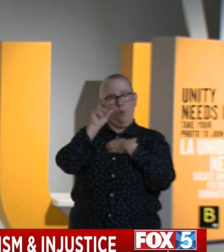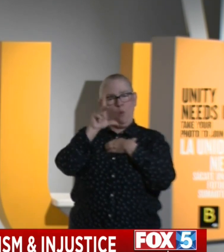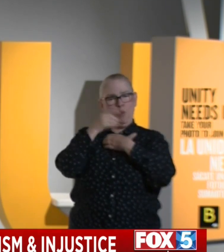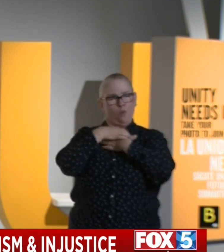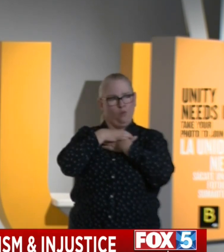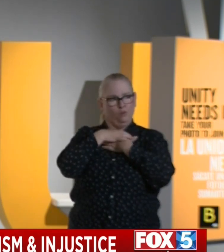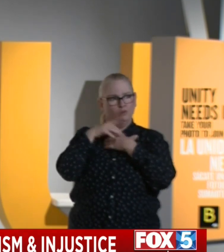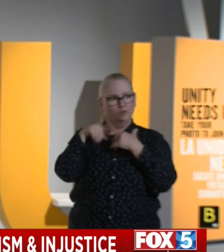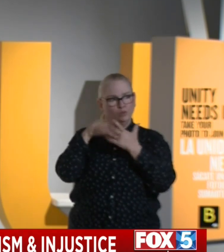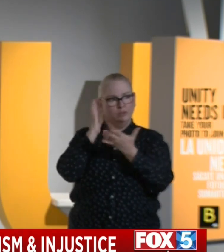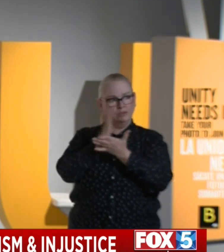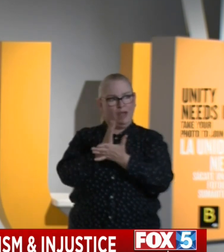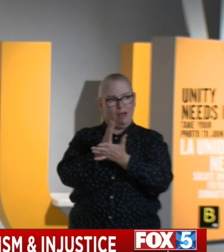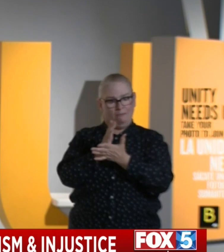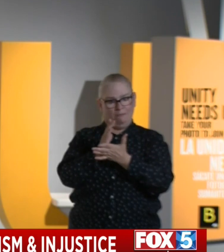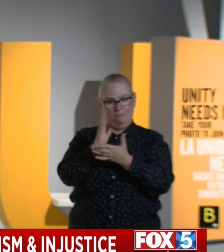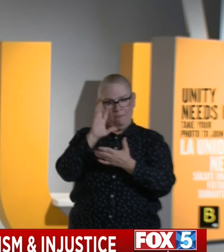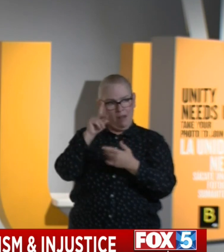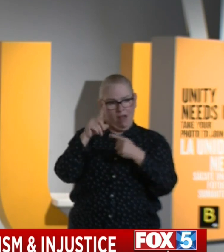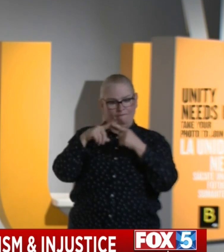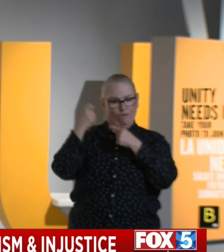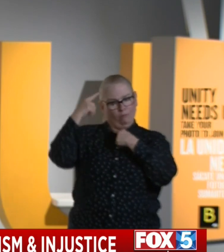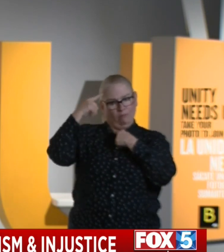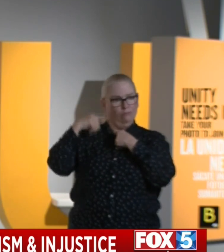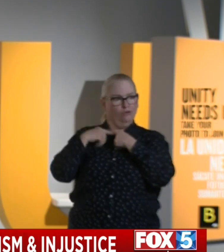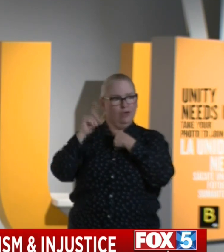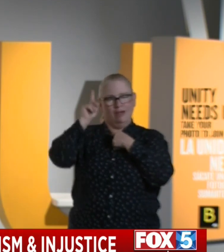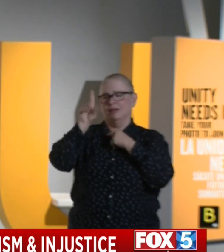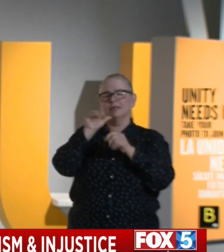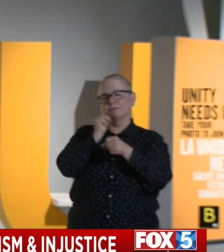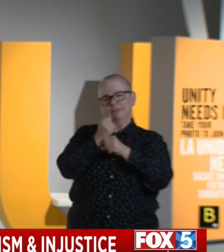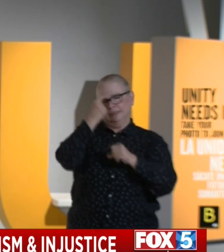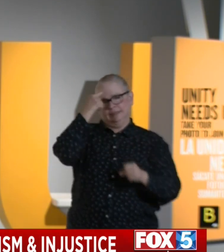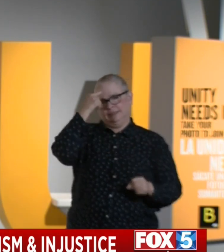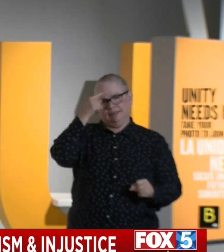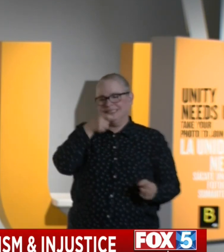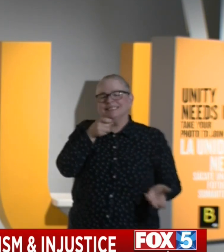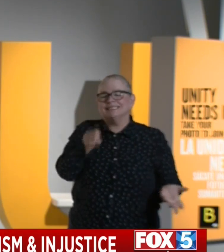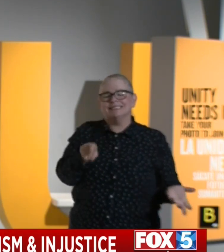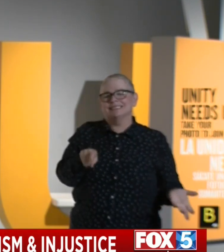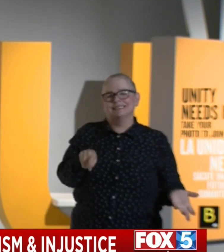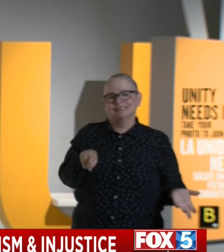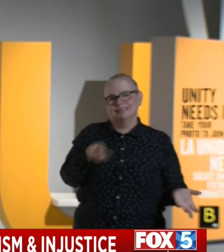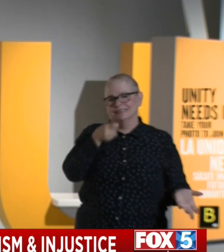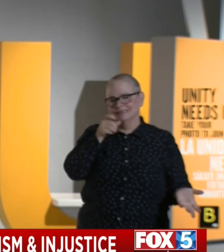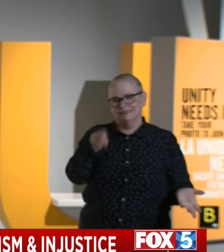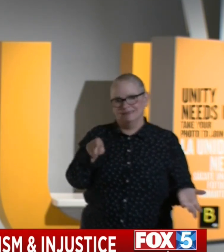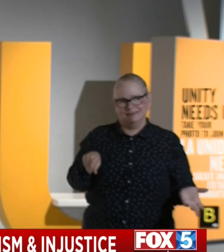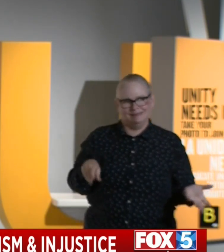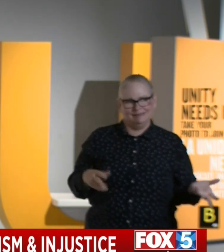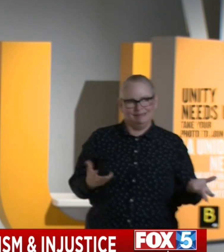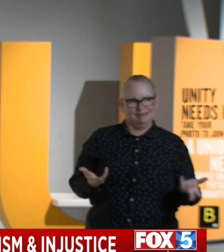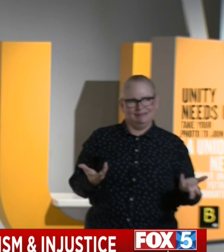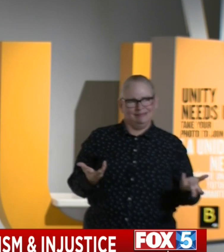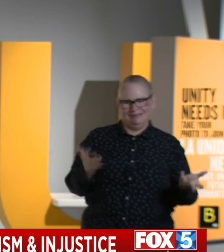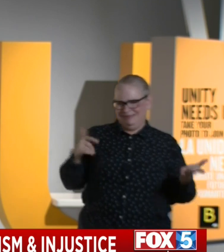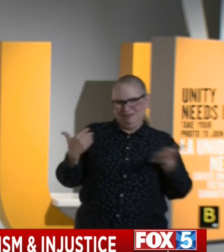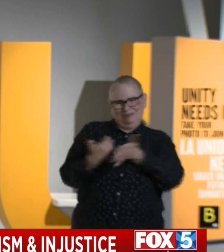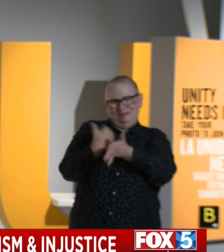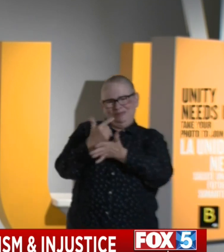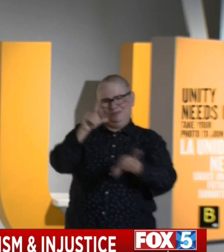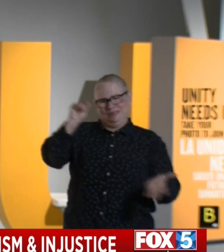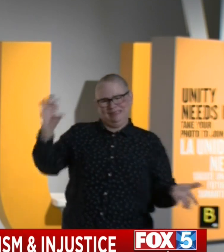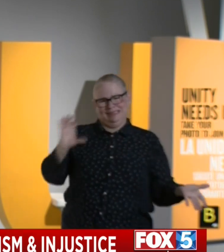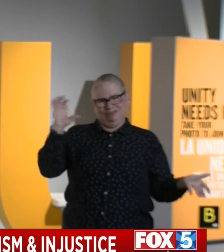brain, that has no place any longer in 21st century practices and policing. And so I